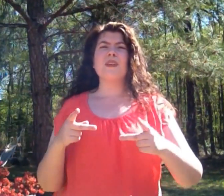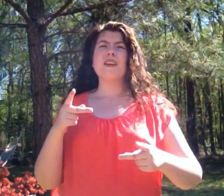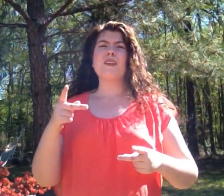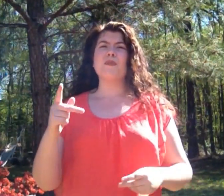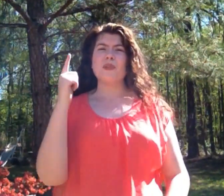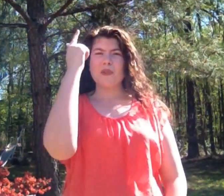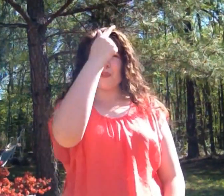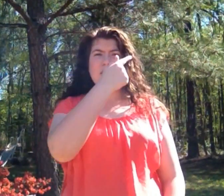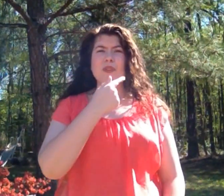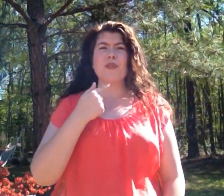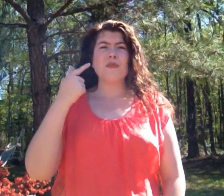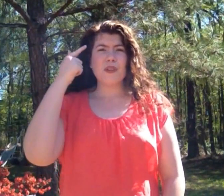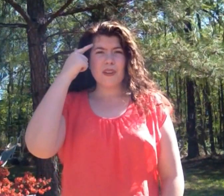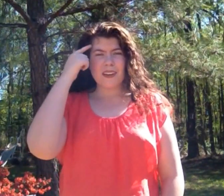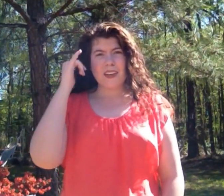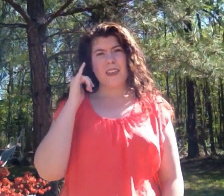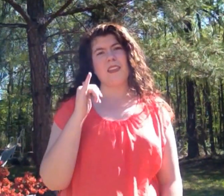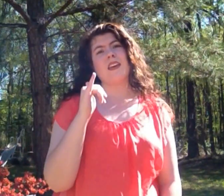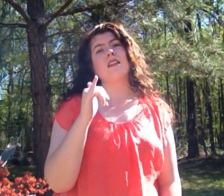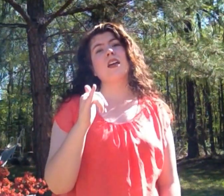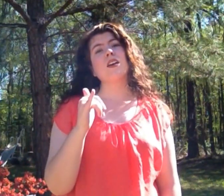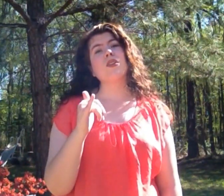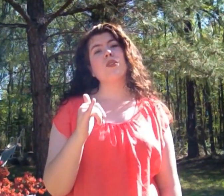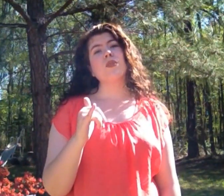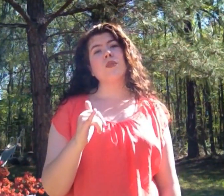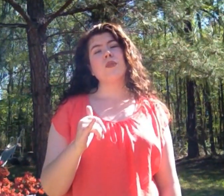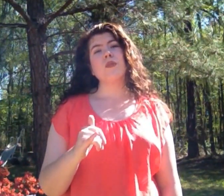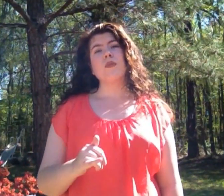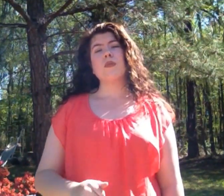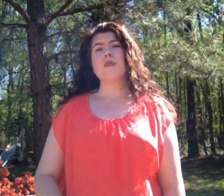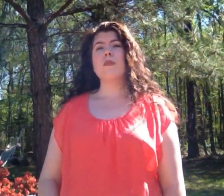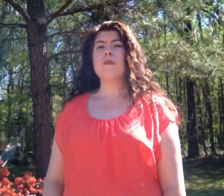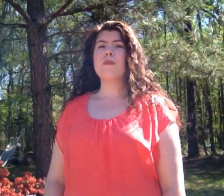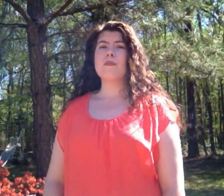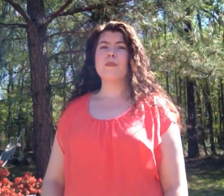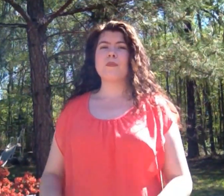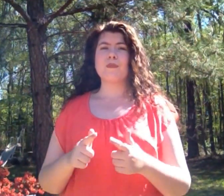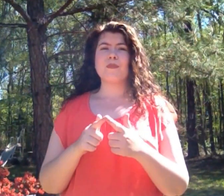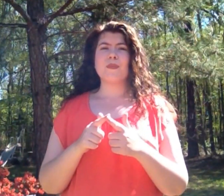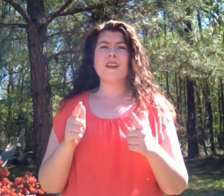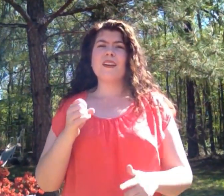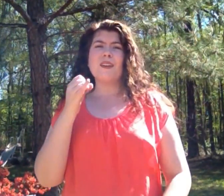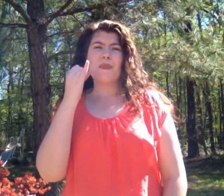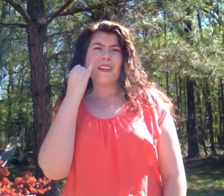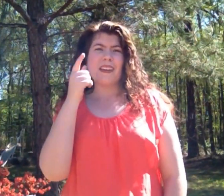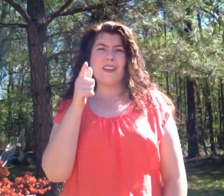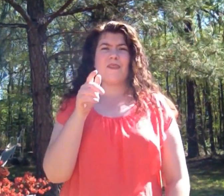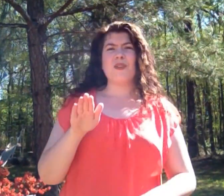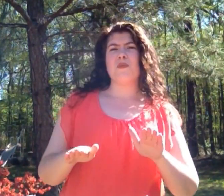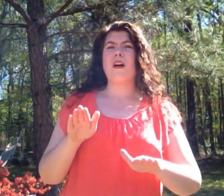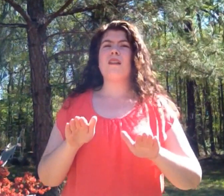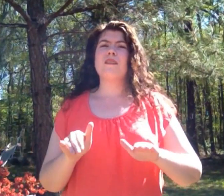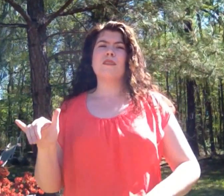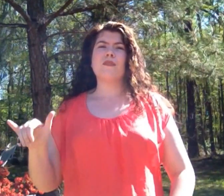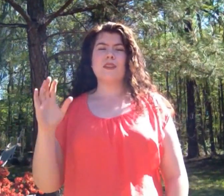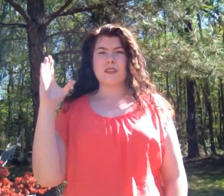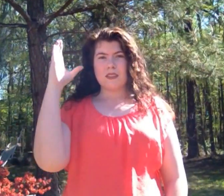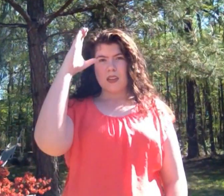people who look and think like you But if you walk the footsteps